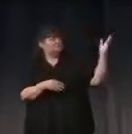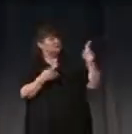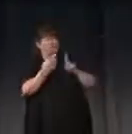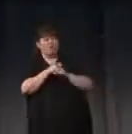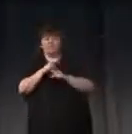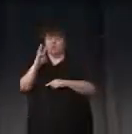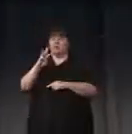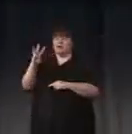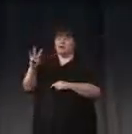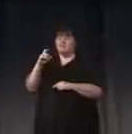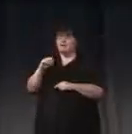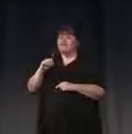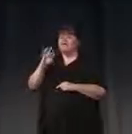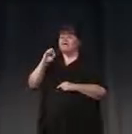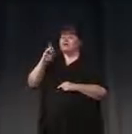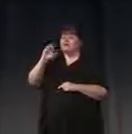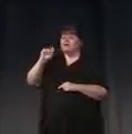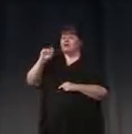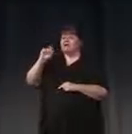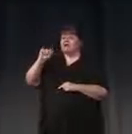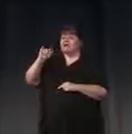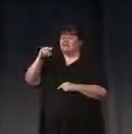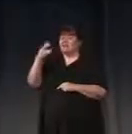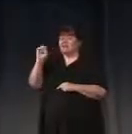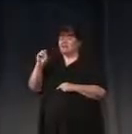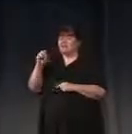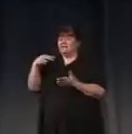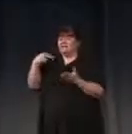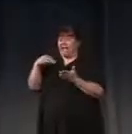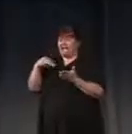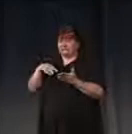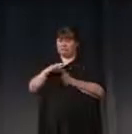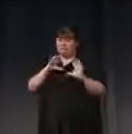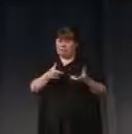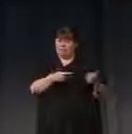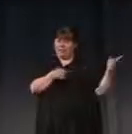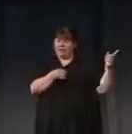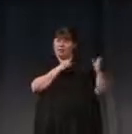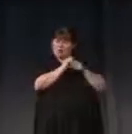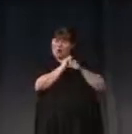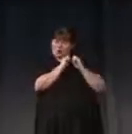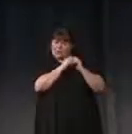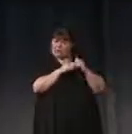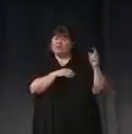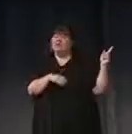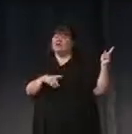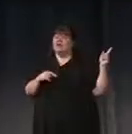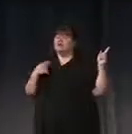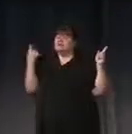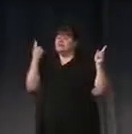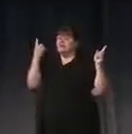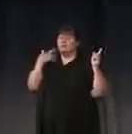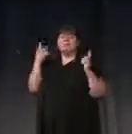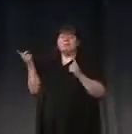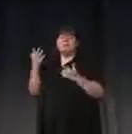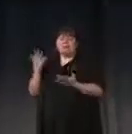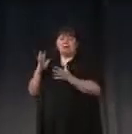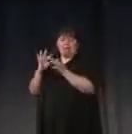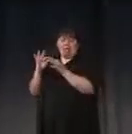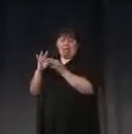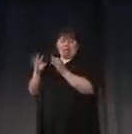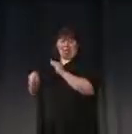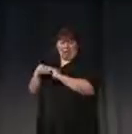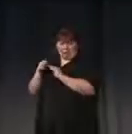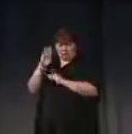of the Forsyth Dance Company in Germany, which is a group he's worked with, and something we might hear more about today.